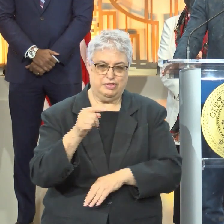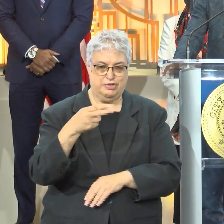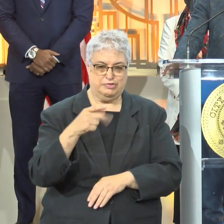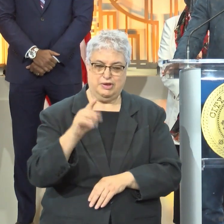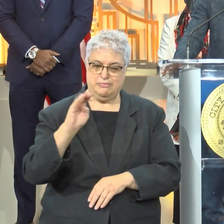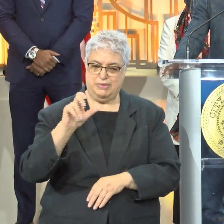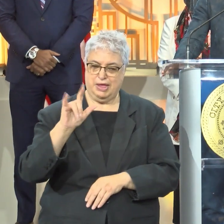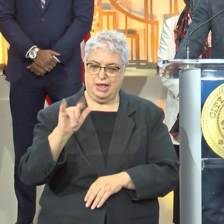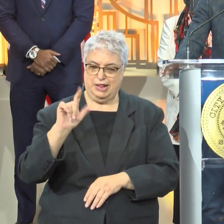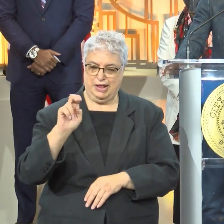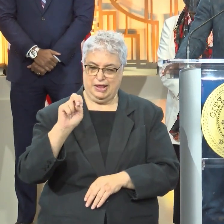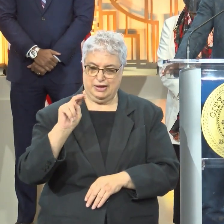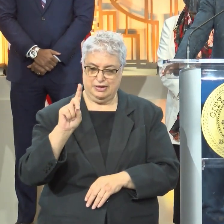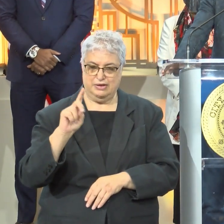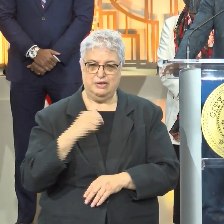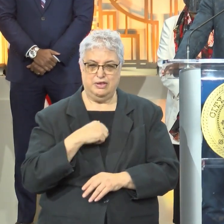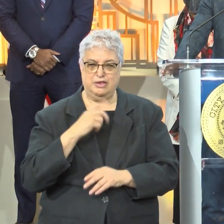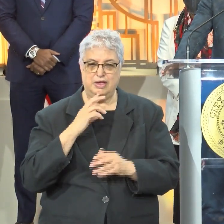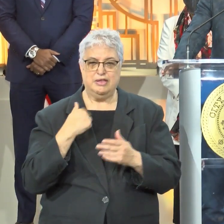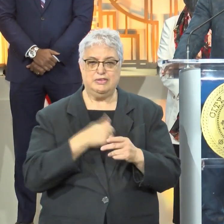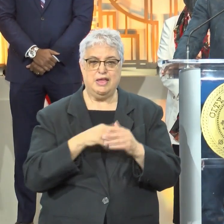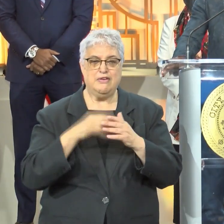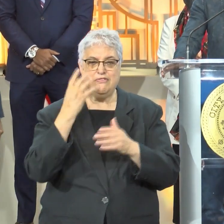Mickey Leland sat me down outside of the Four Seasons